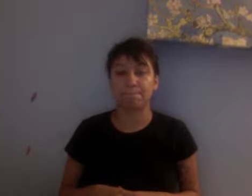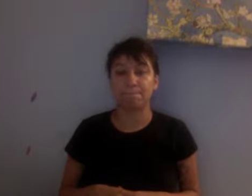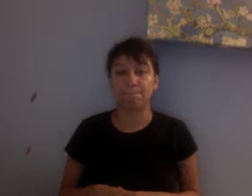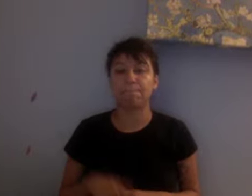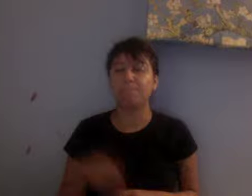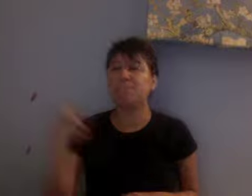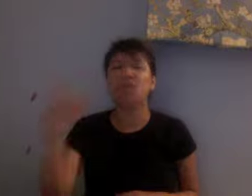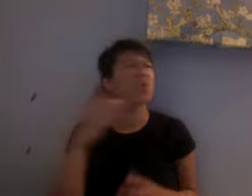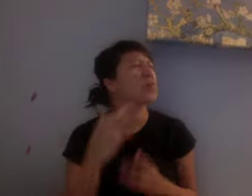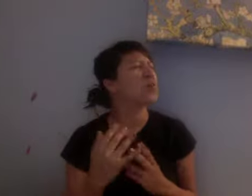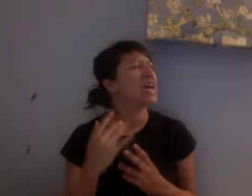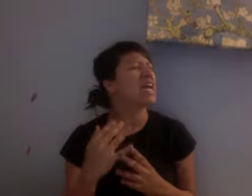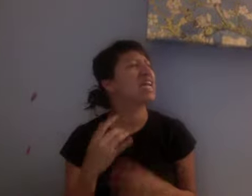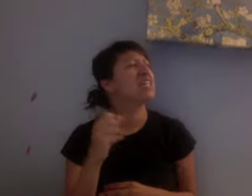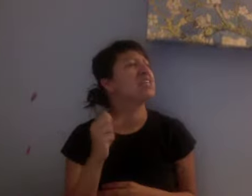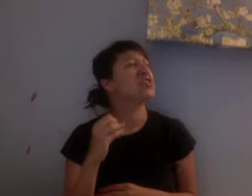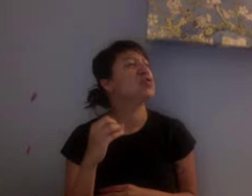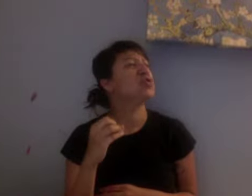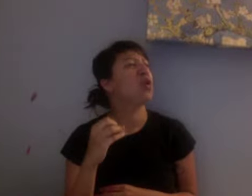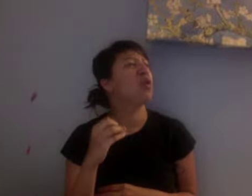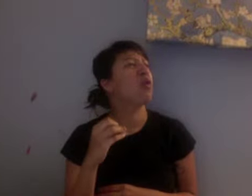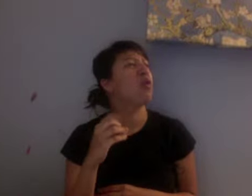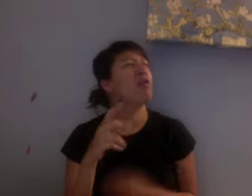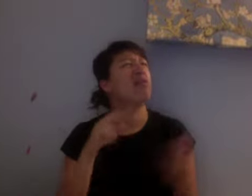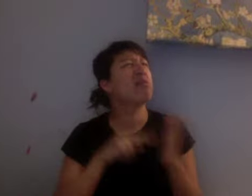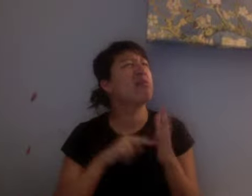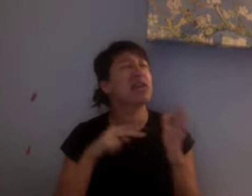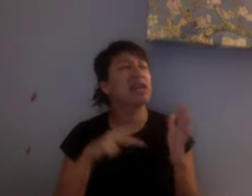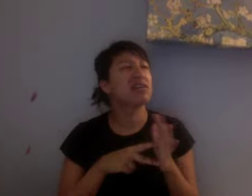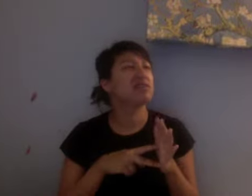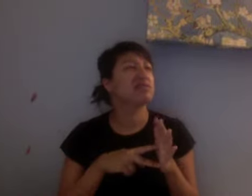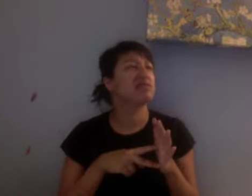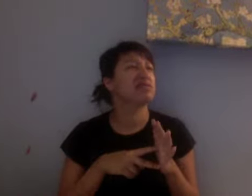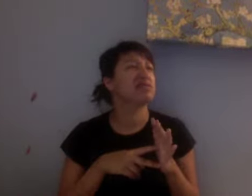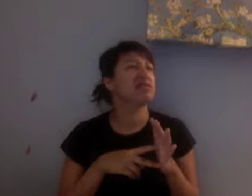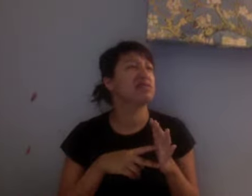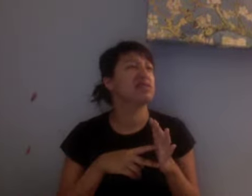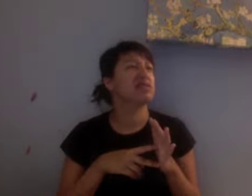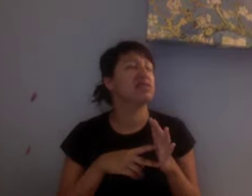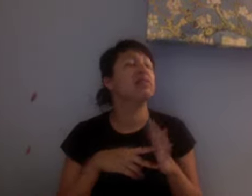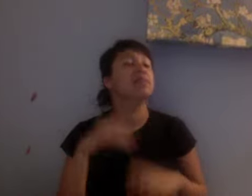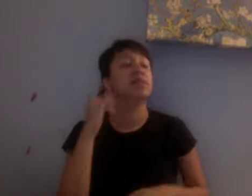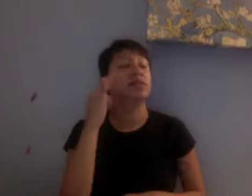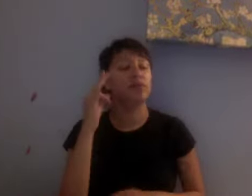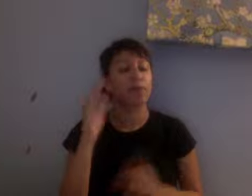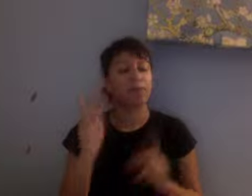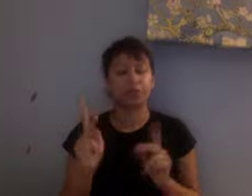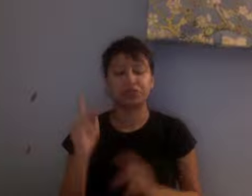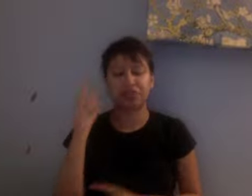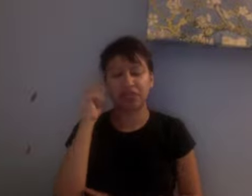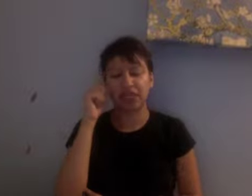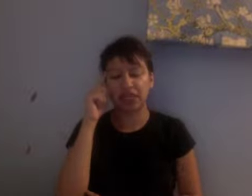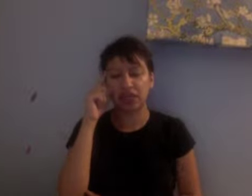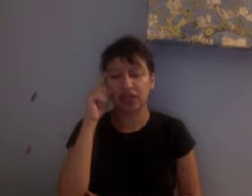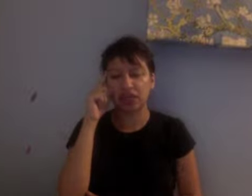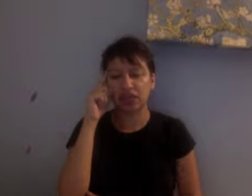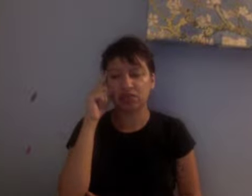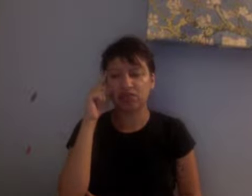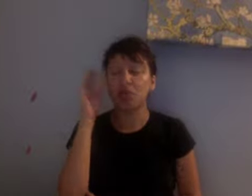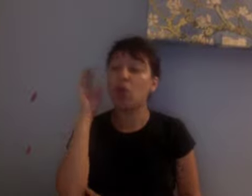So if people think something works, it works? That could be part of it. We talked